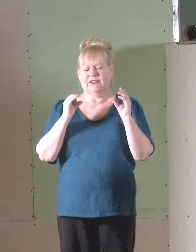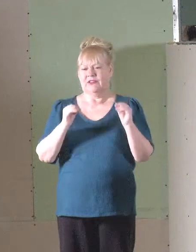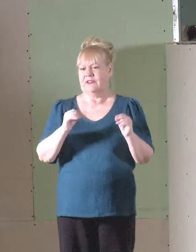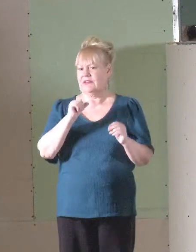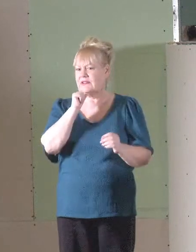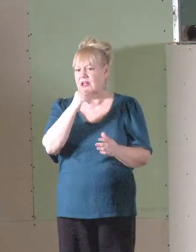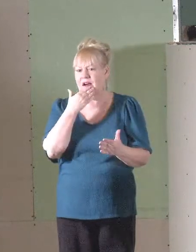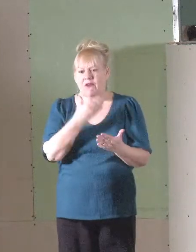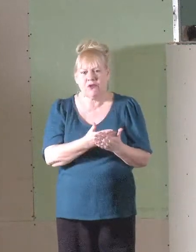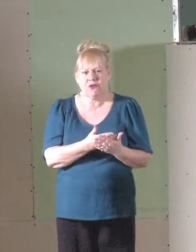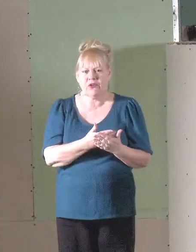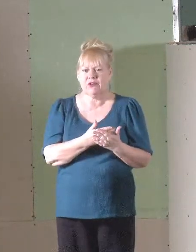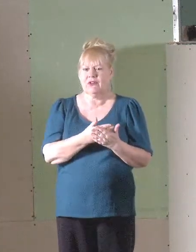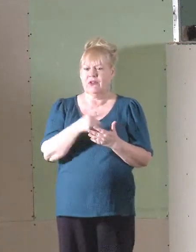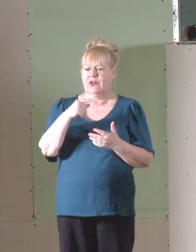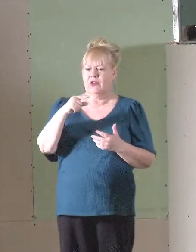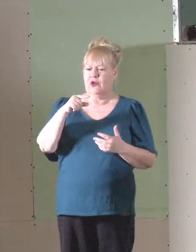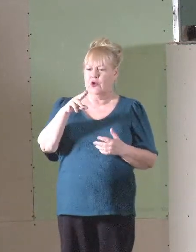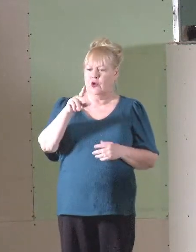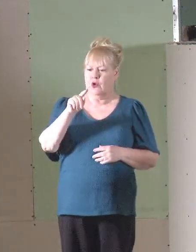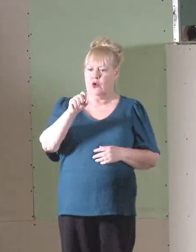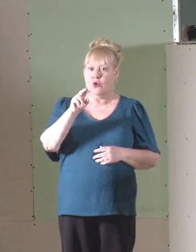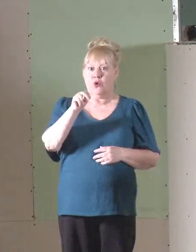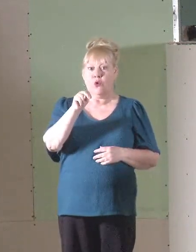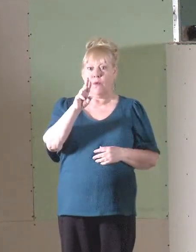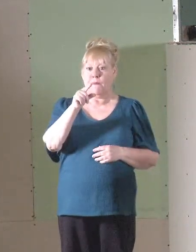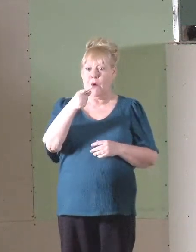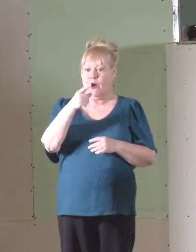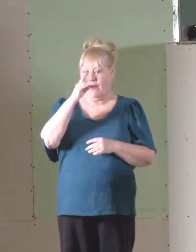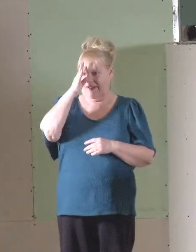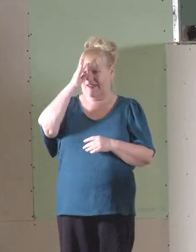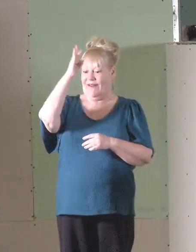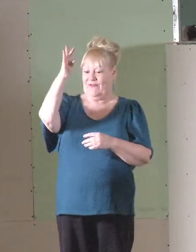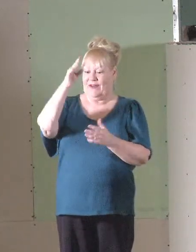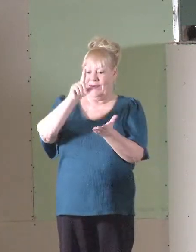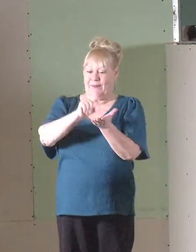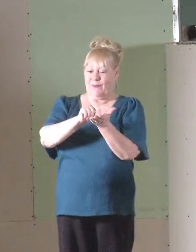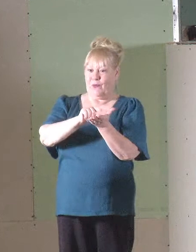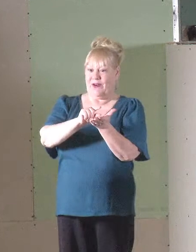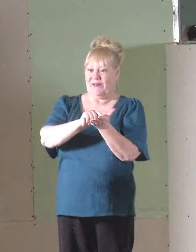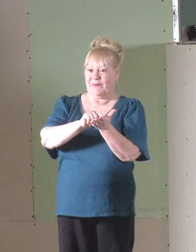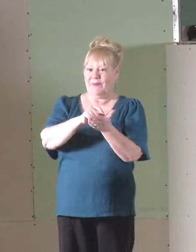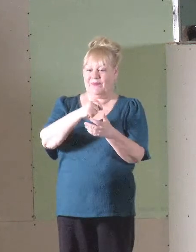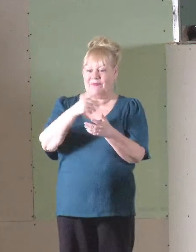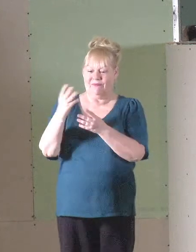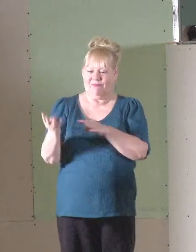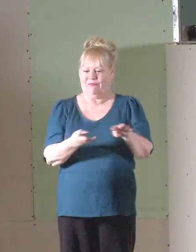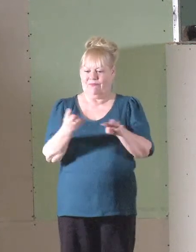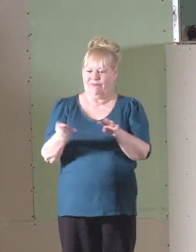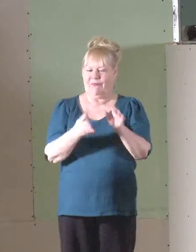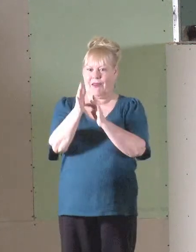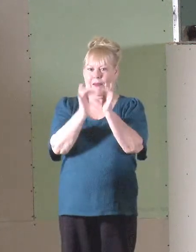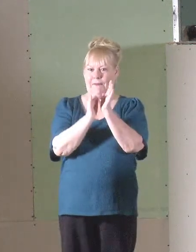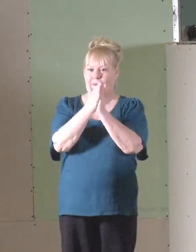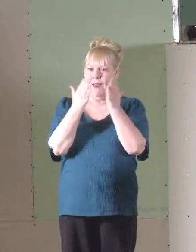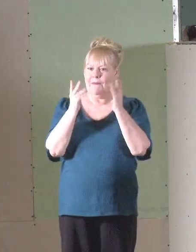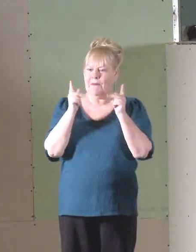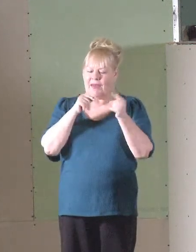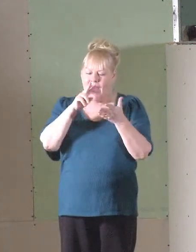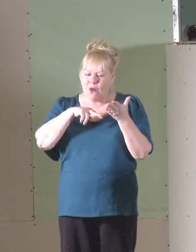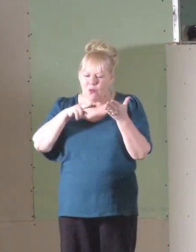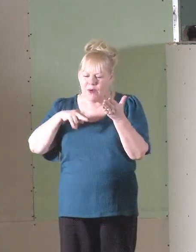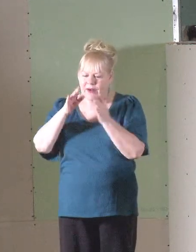Johannes Gutenberg invented the printing press, started cranking out Bibles. People were able to read the scriptures for